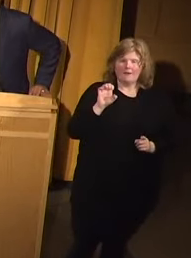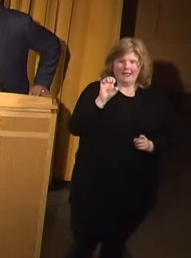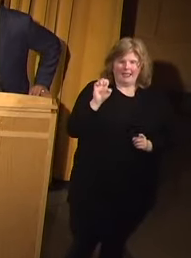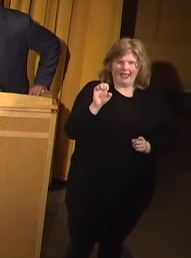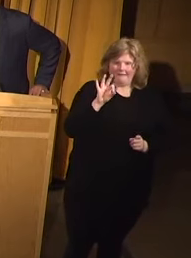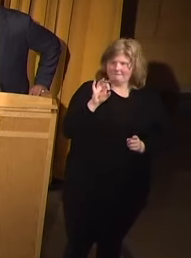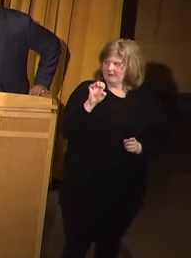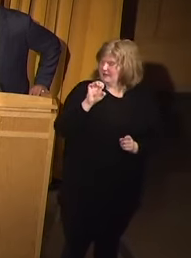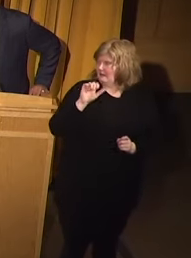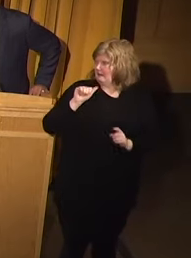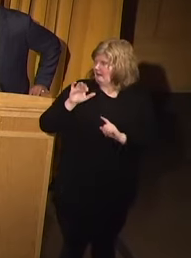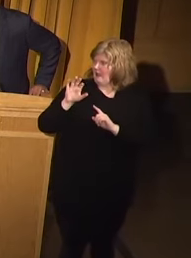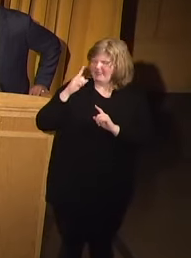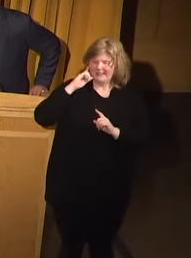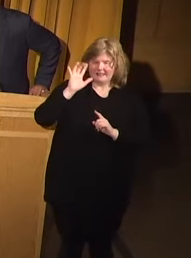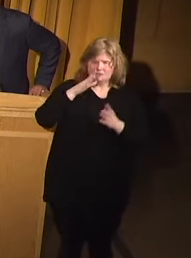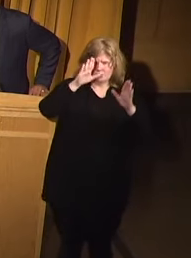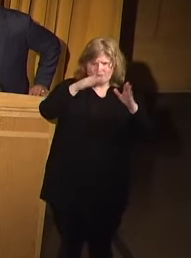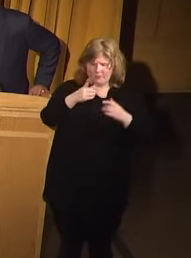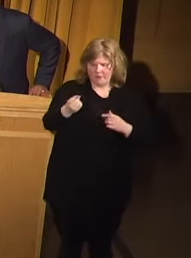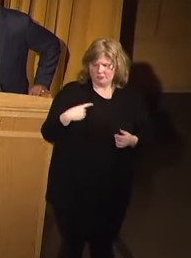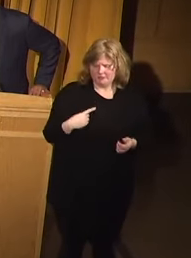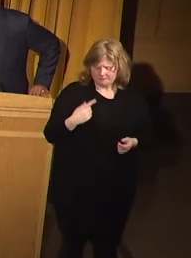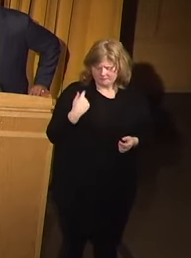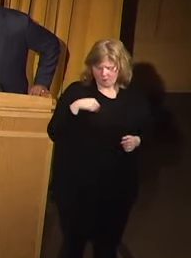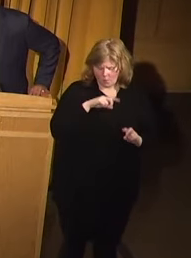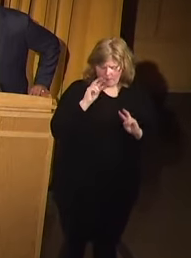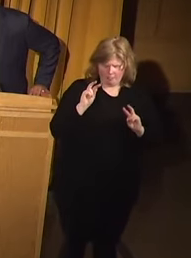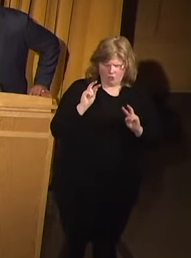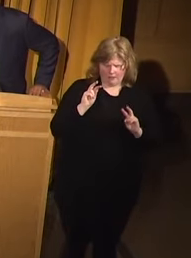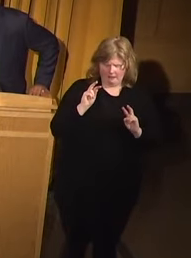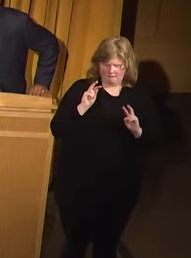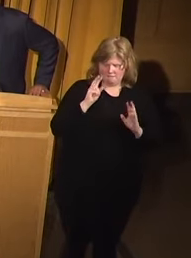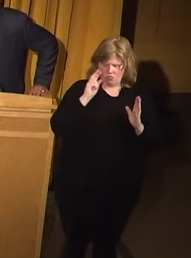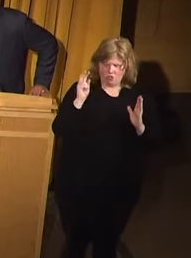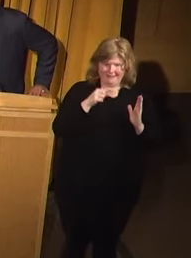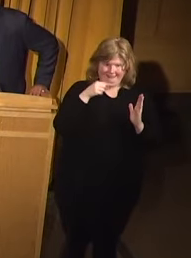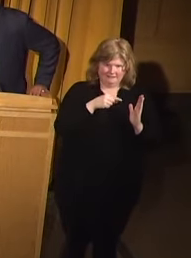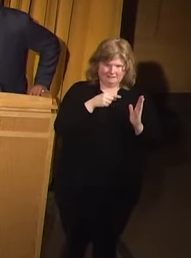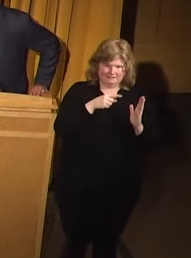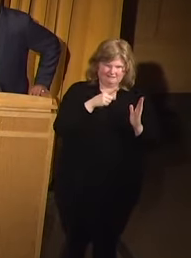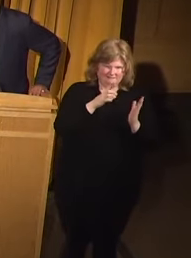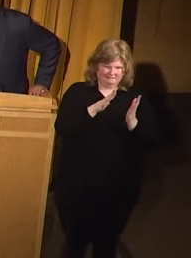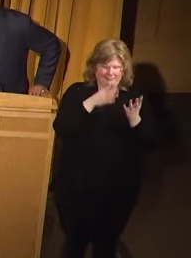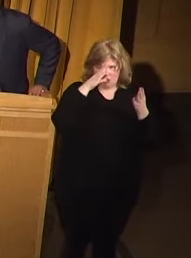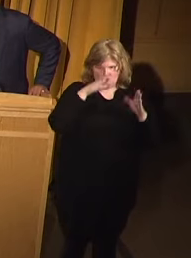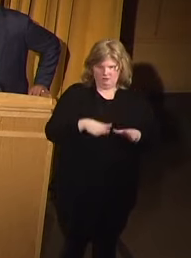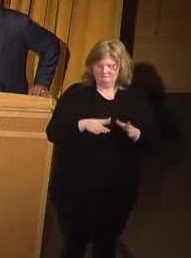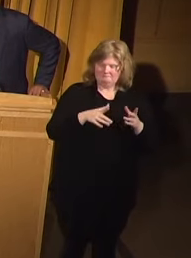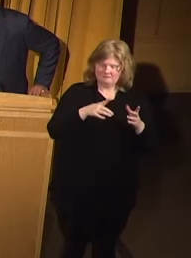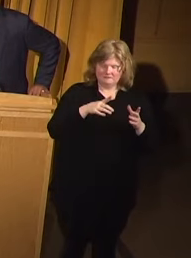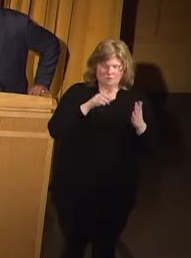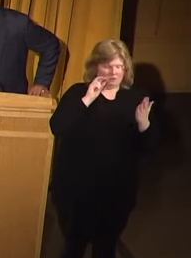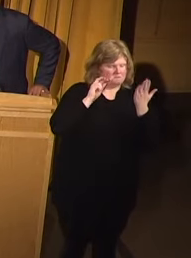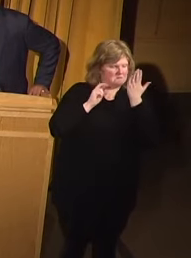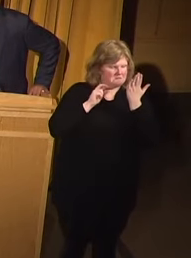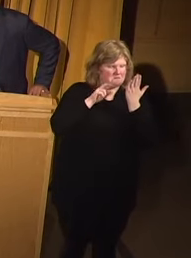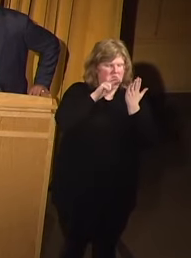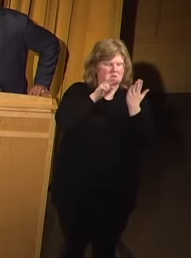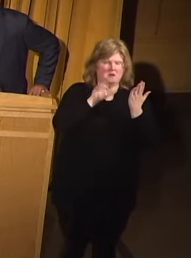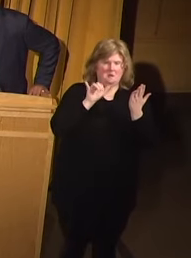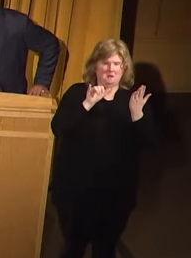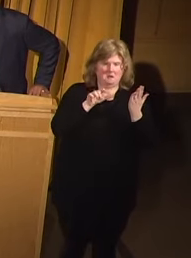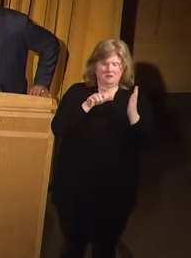I think that's a great question, and we looked at it closely, and there were things that really stuck out to us.